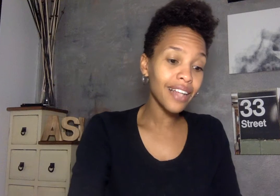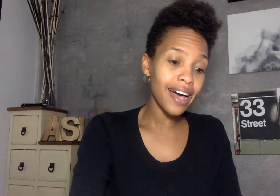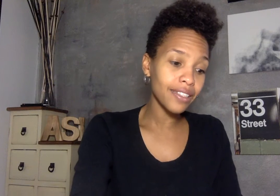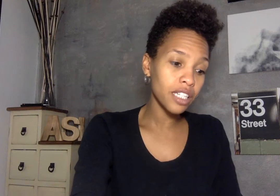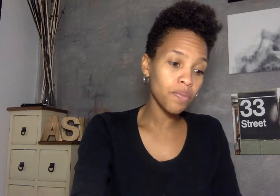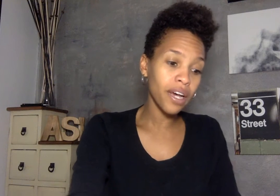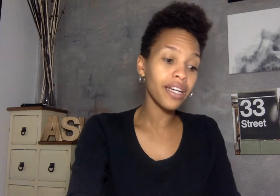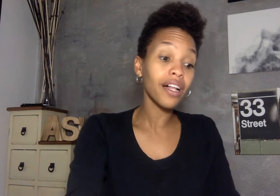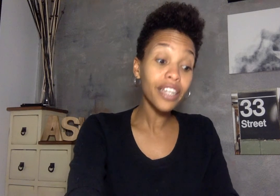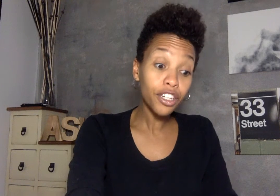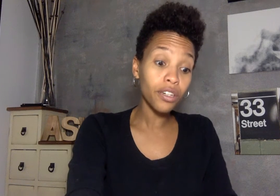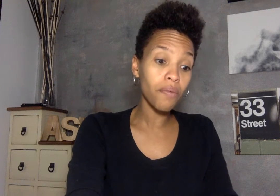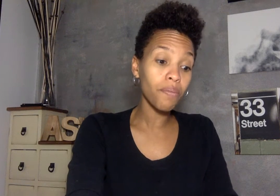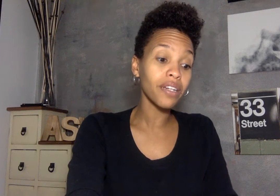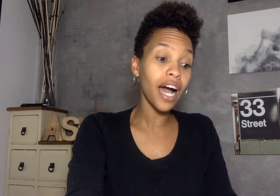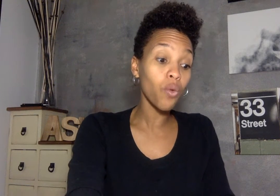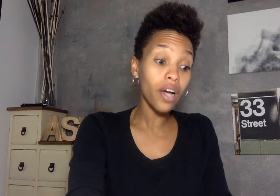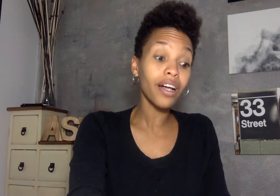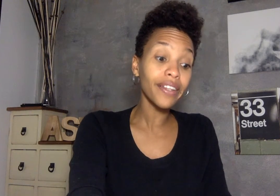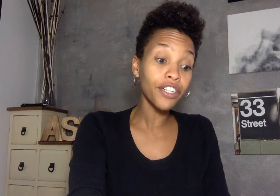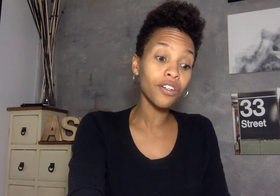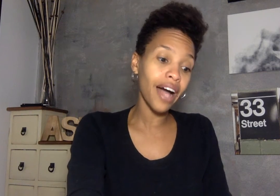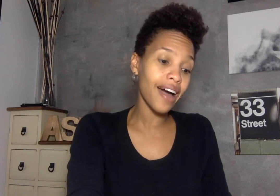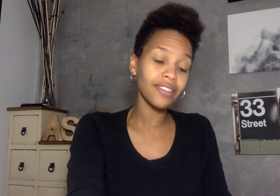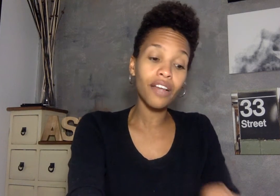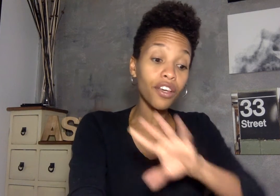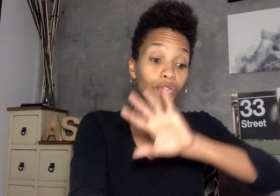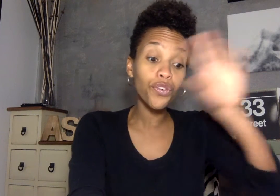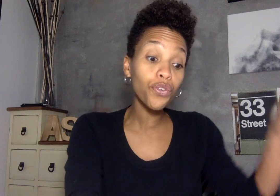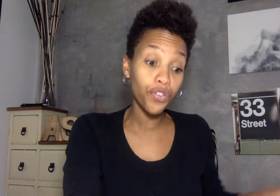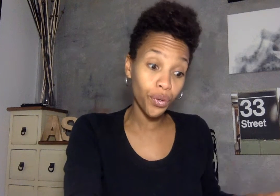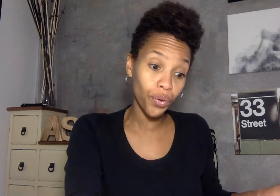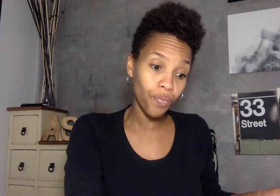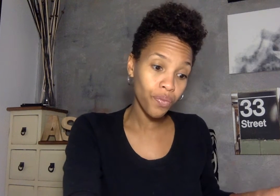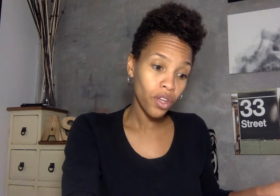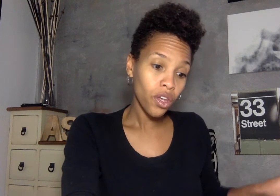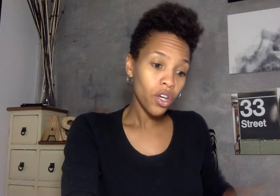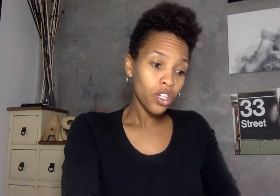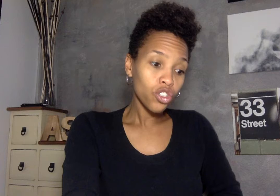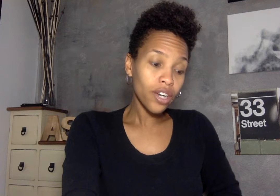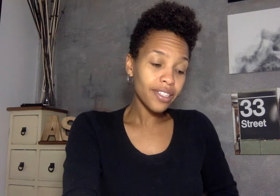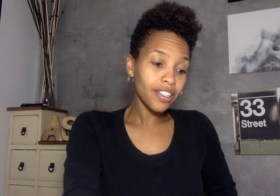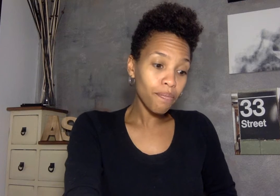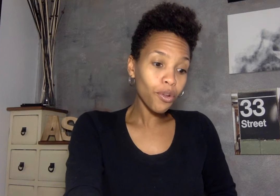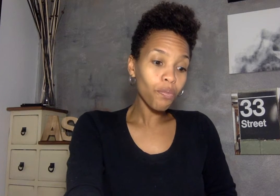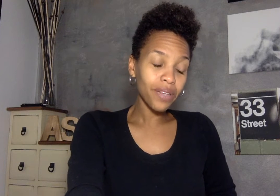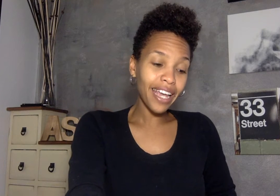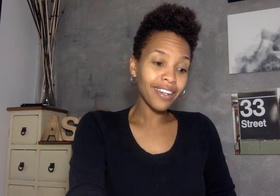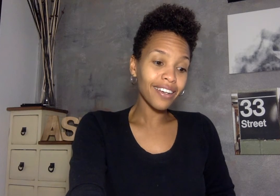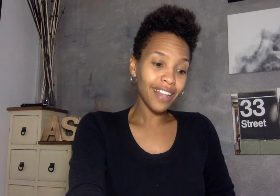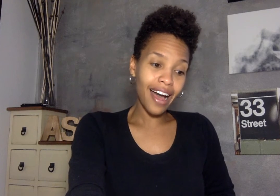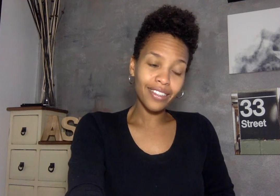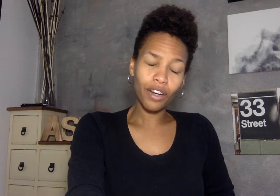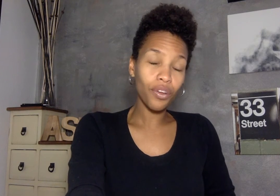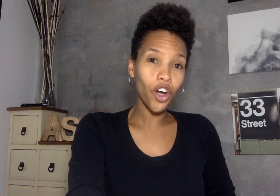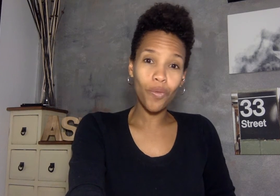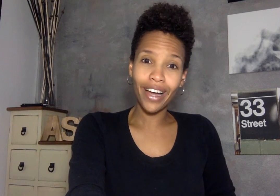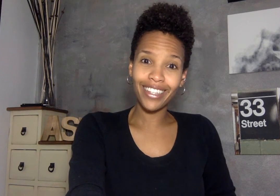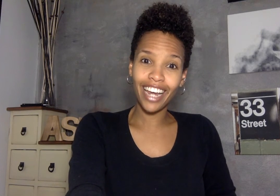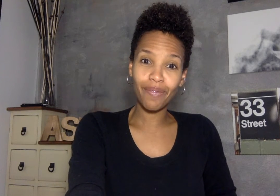glasses but clear but i want clear glass nothing foo-foo just simple plain glass i really hope you guys can't hear